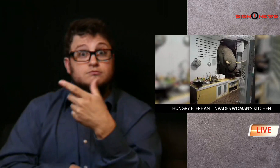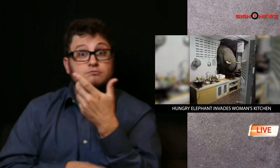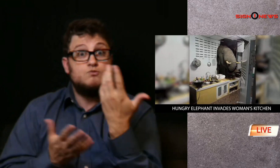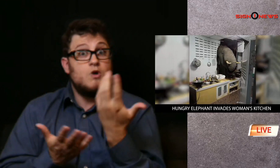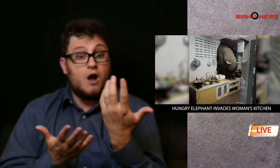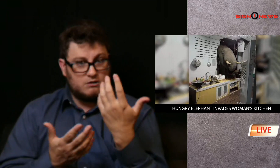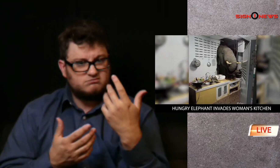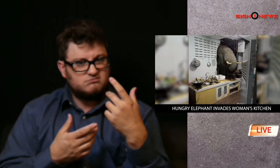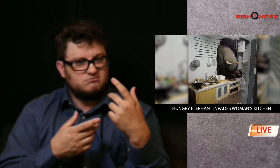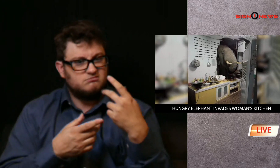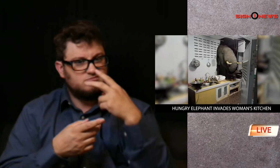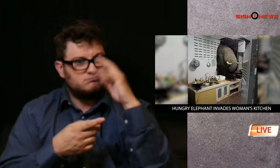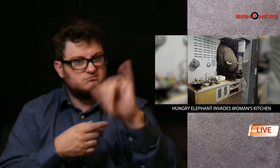and found this